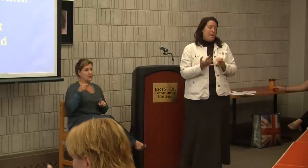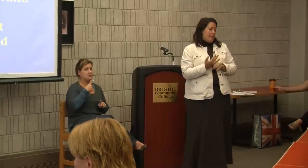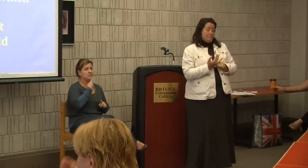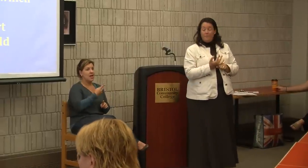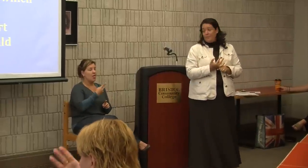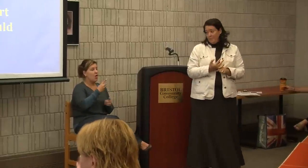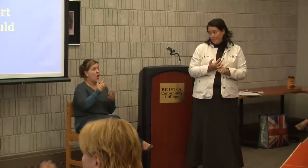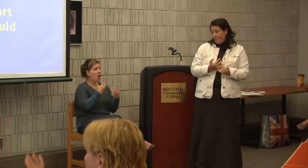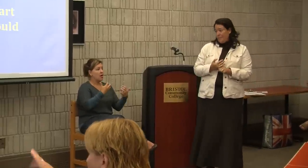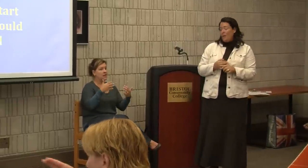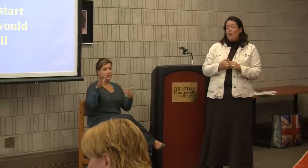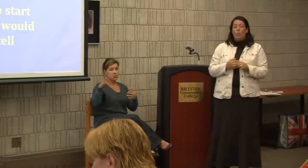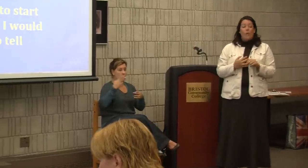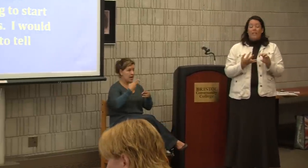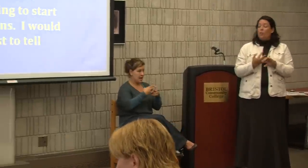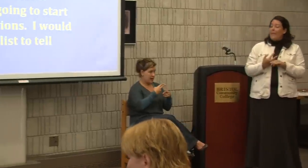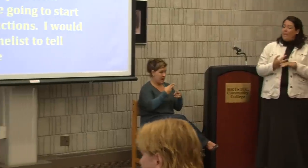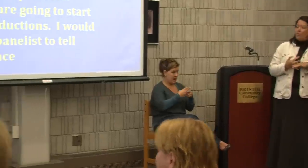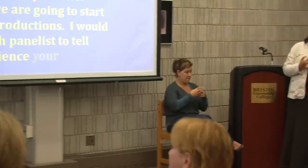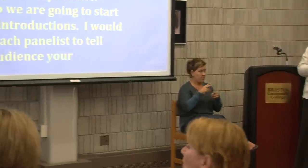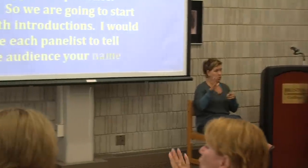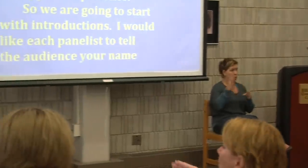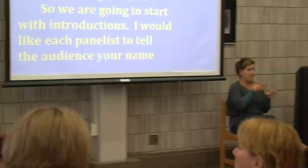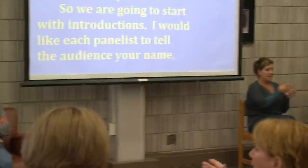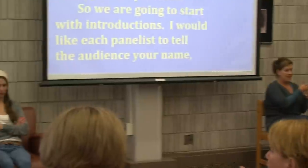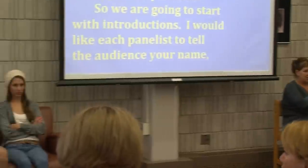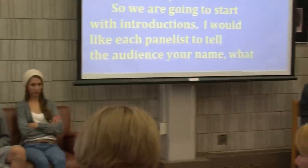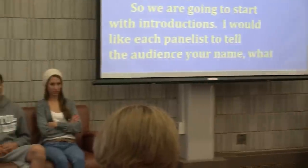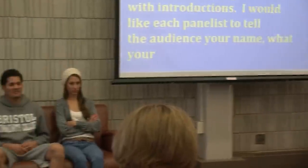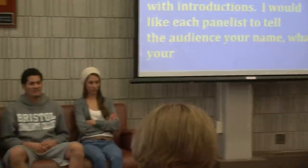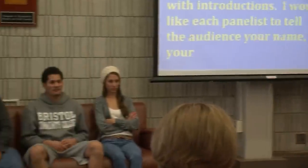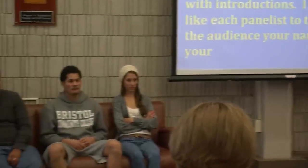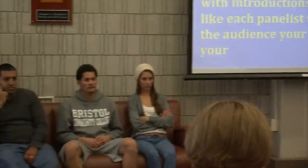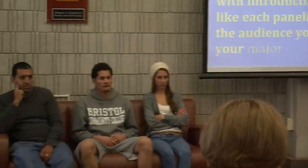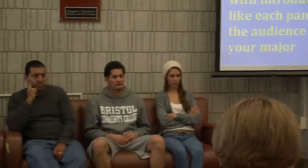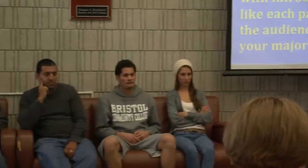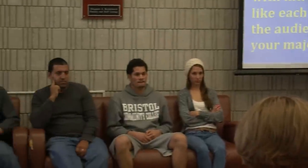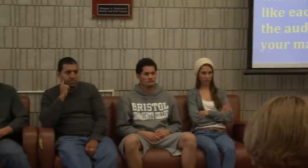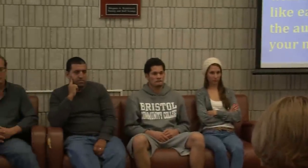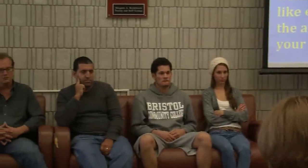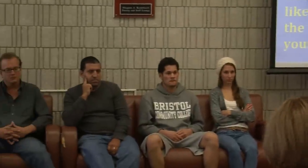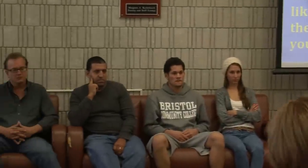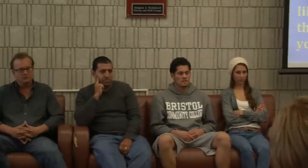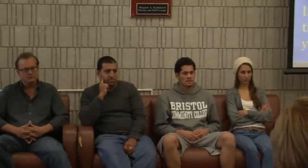name, what your major is, when you came to BCC,